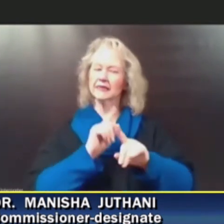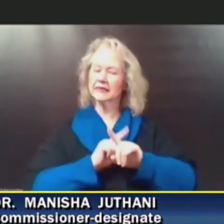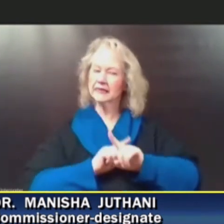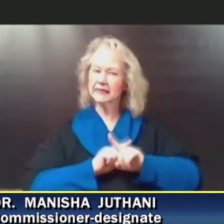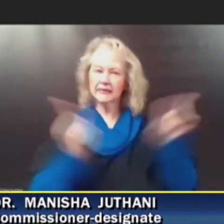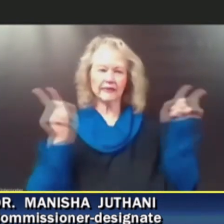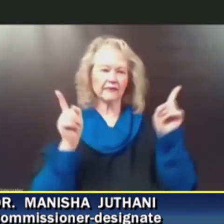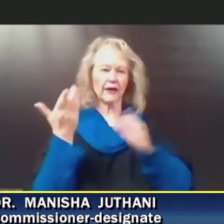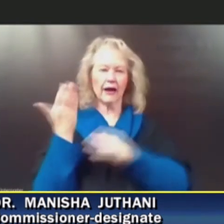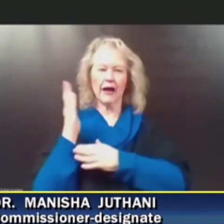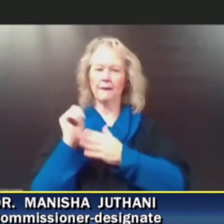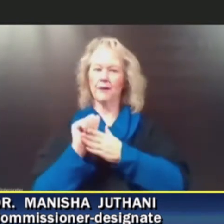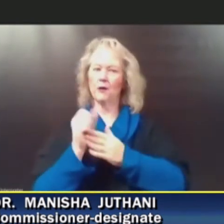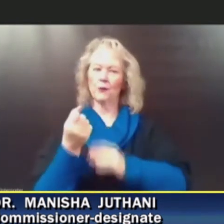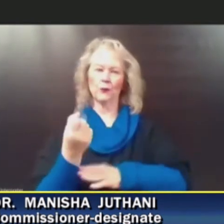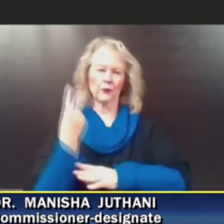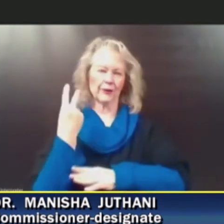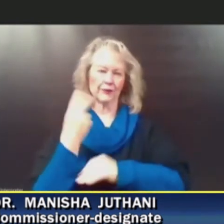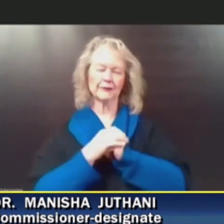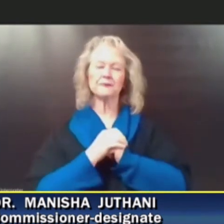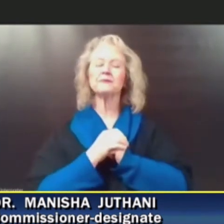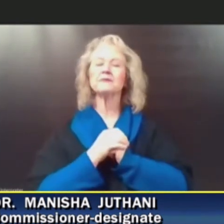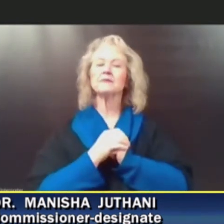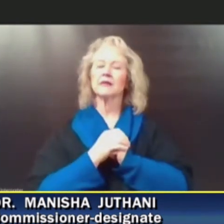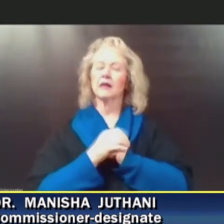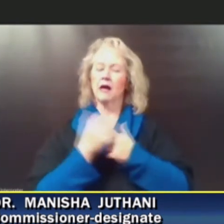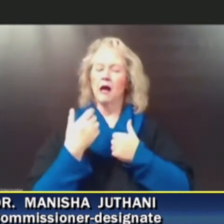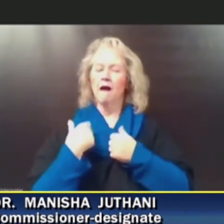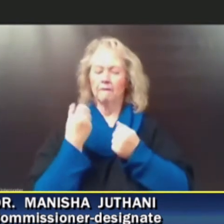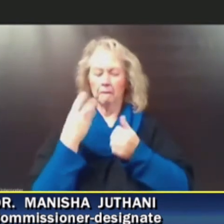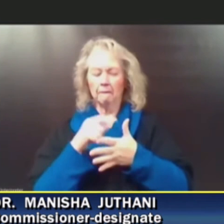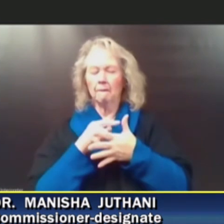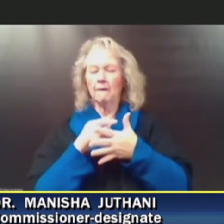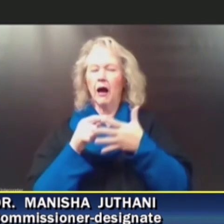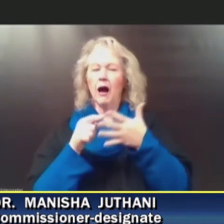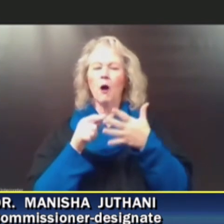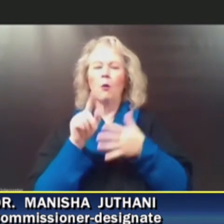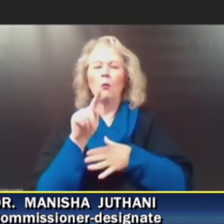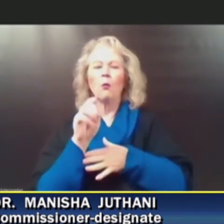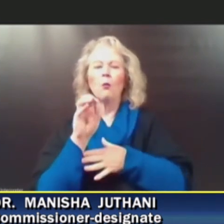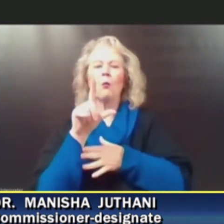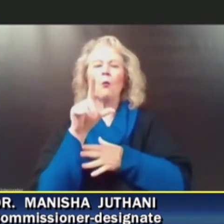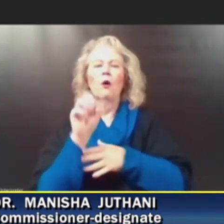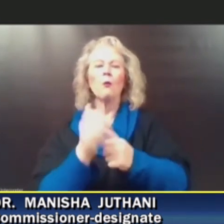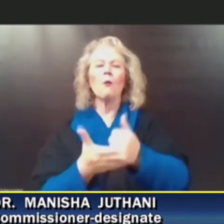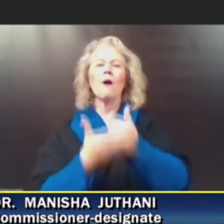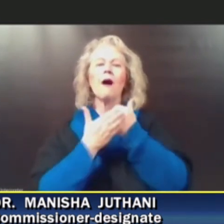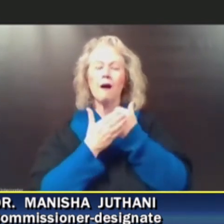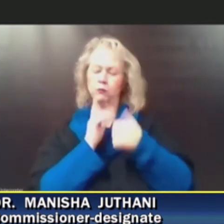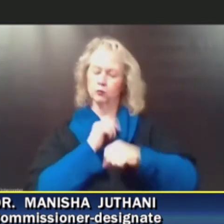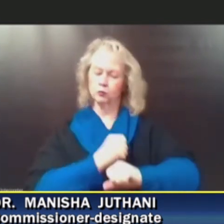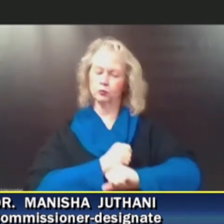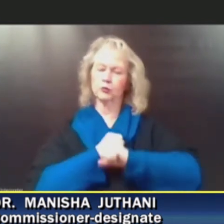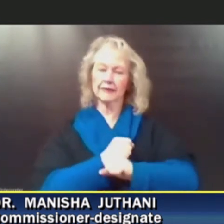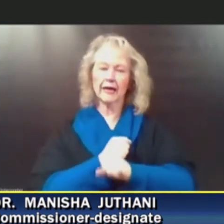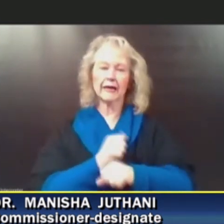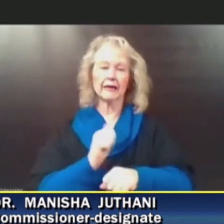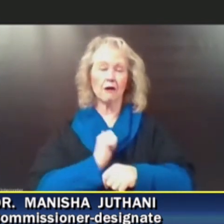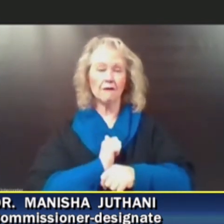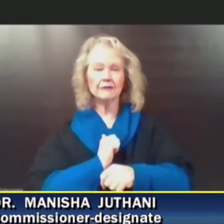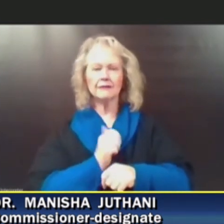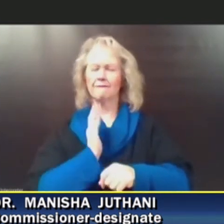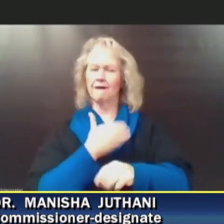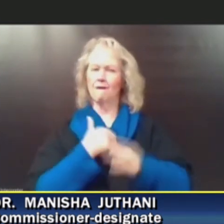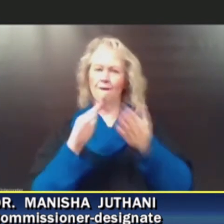were two years ago. We have so many tools at our disposal in order to protect ourselves and our communities